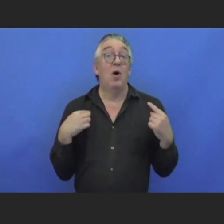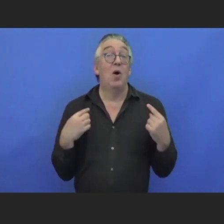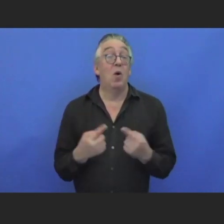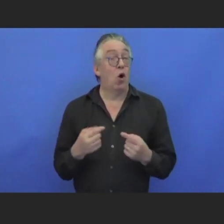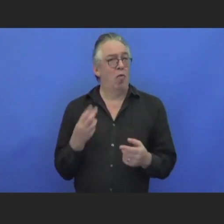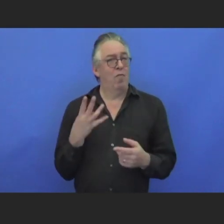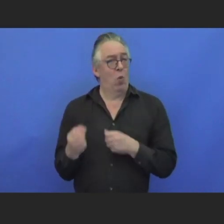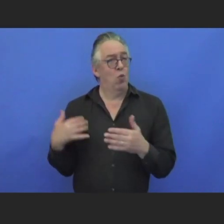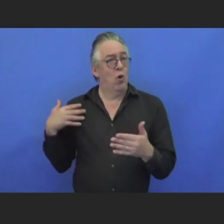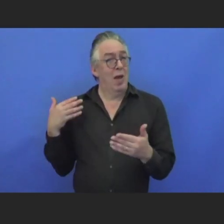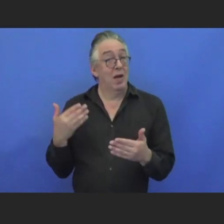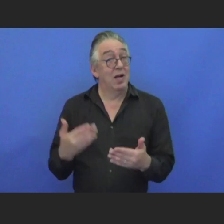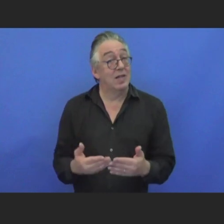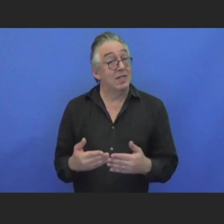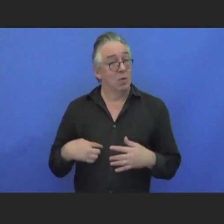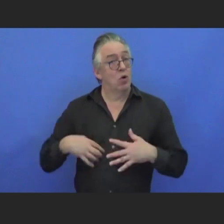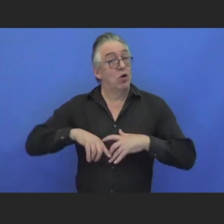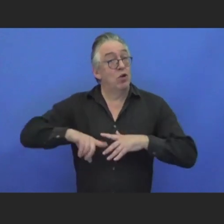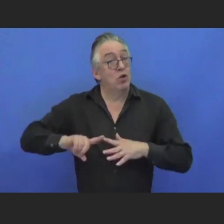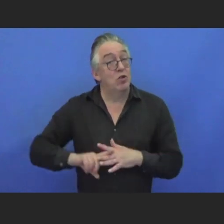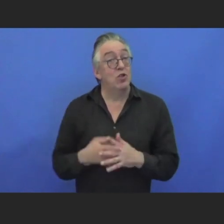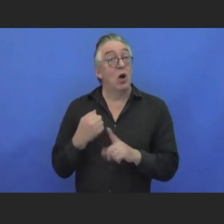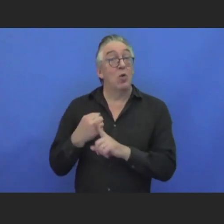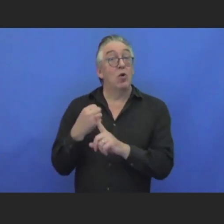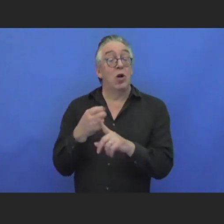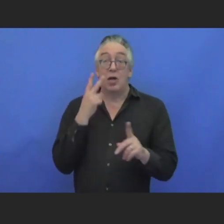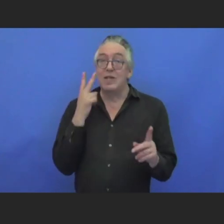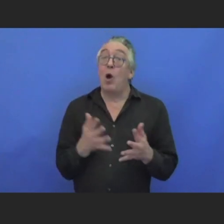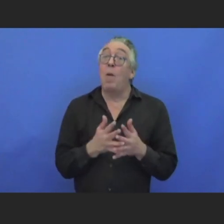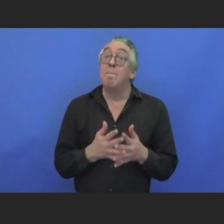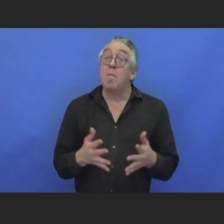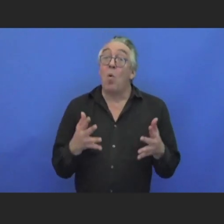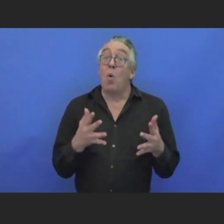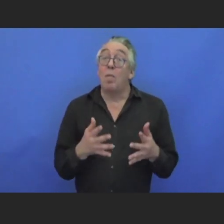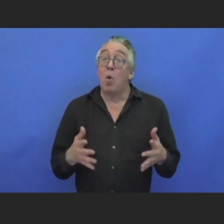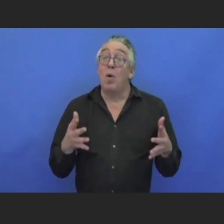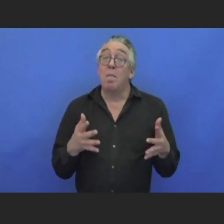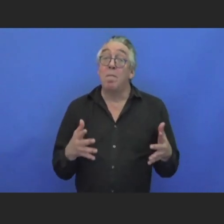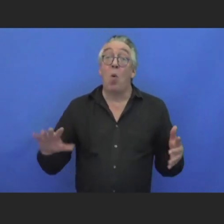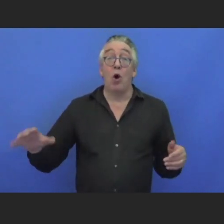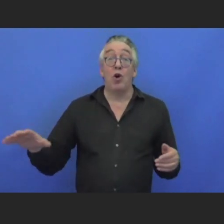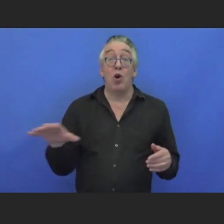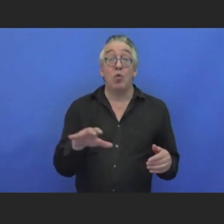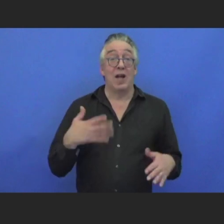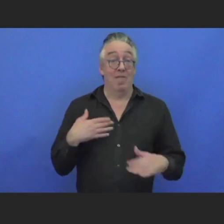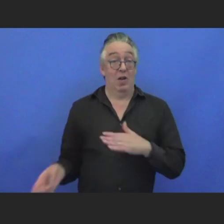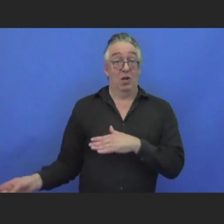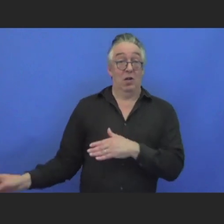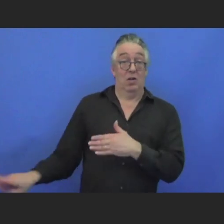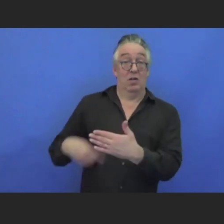more countries in their national regional IGFs have been using either sign language interpretation